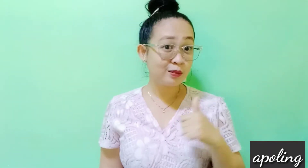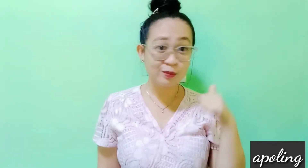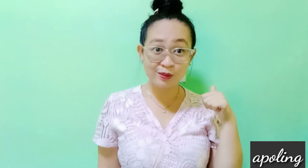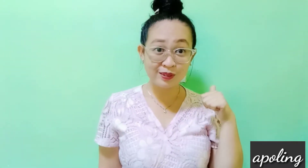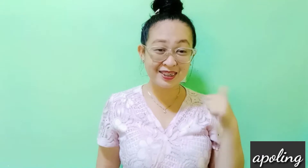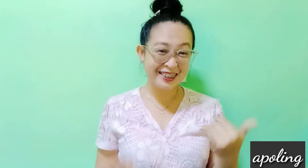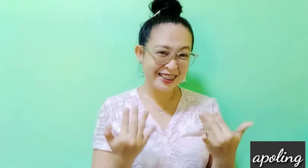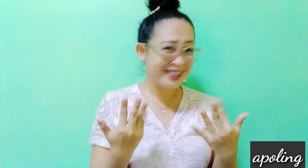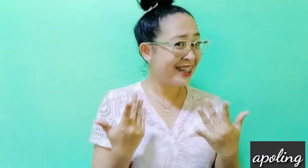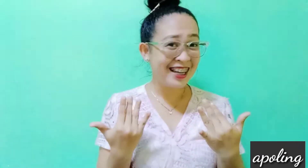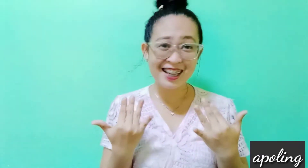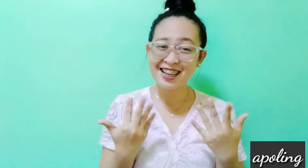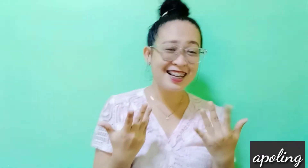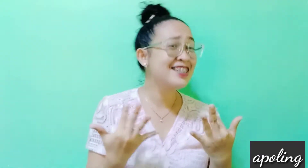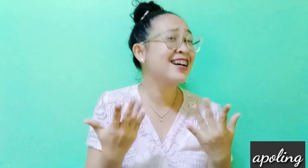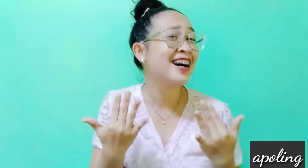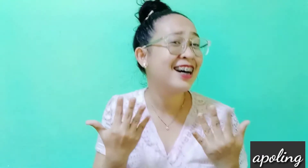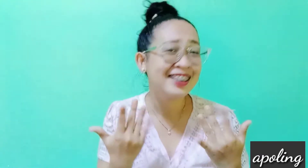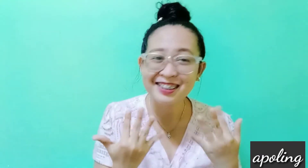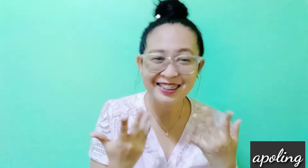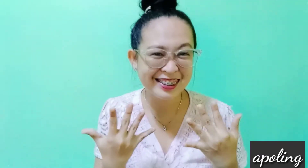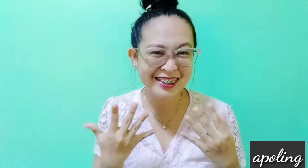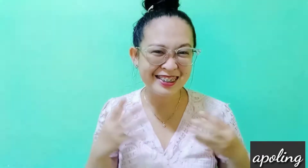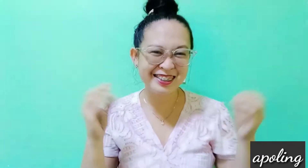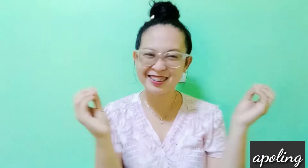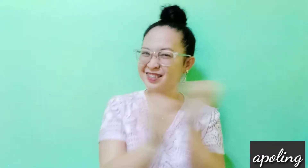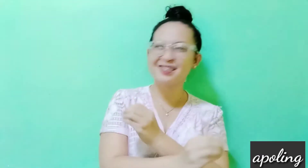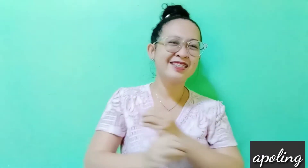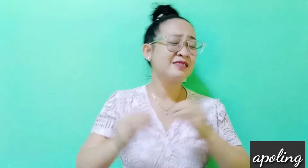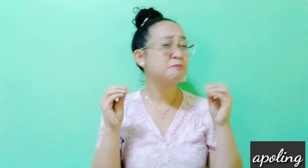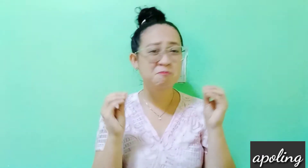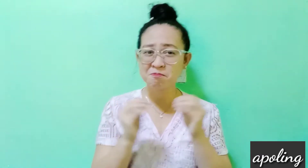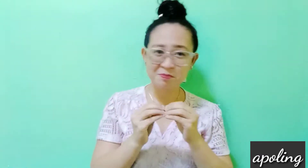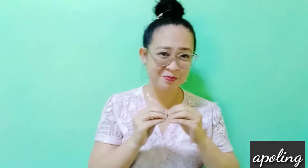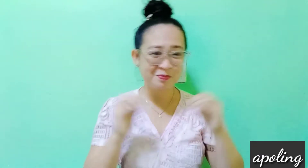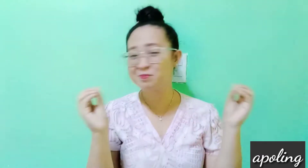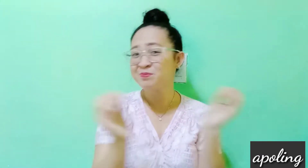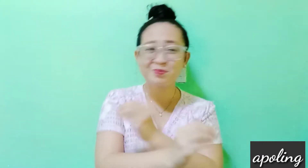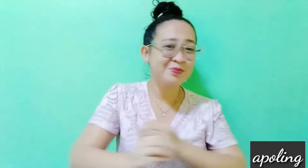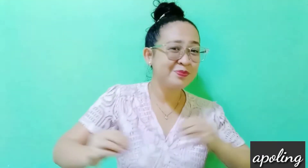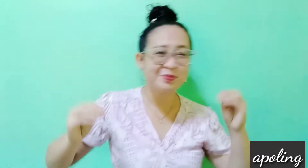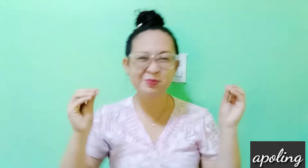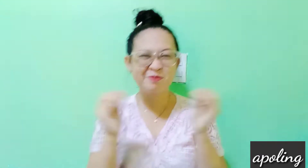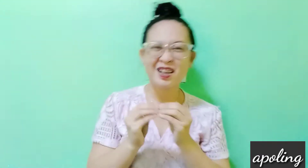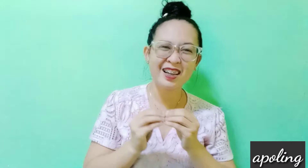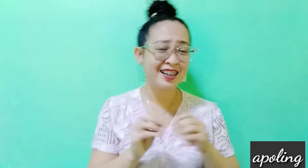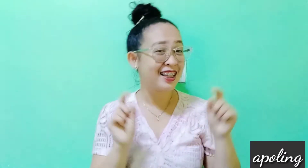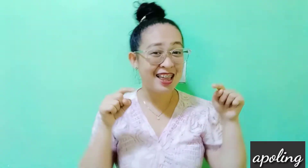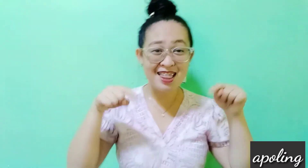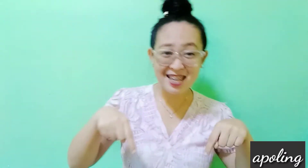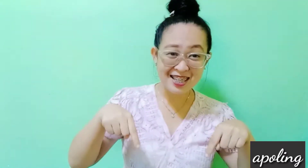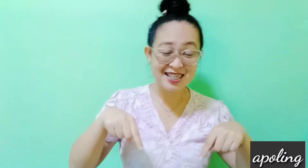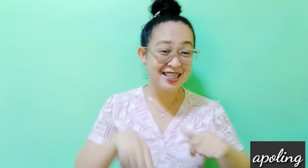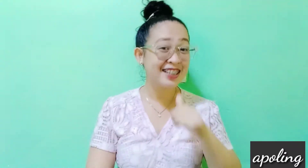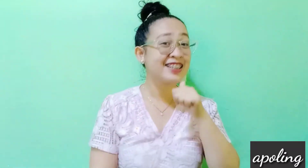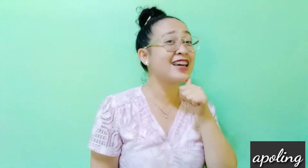I won't hesitate no more, no more This